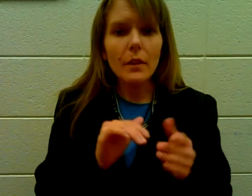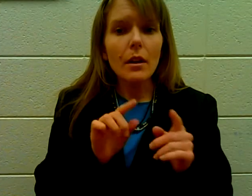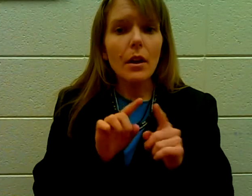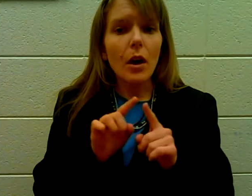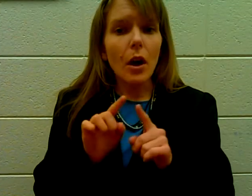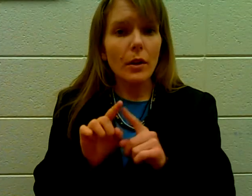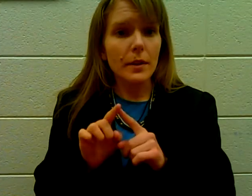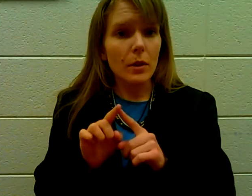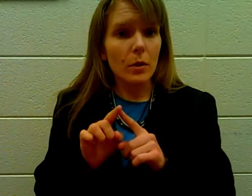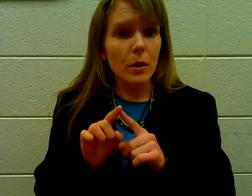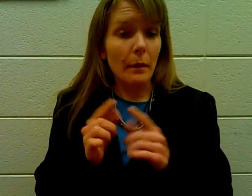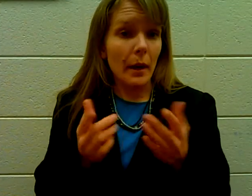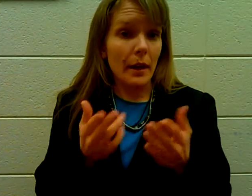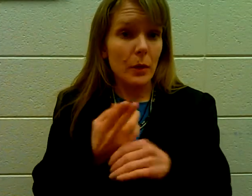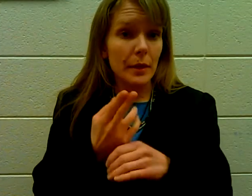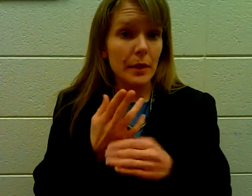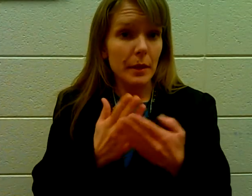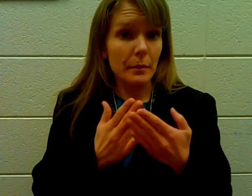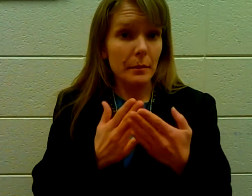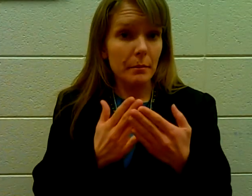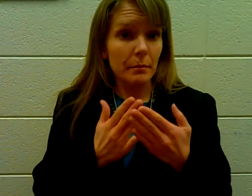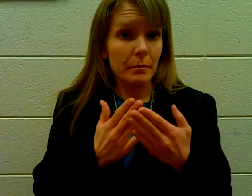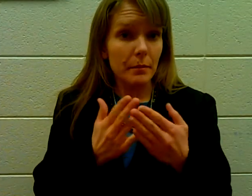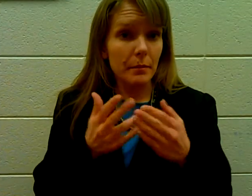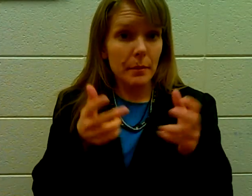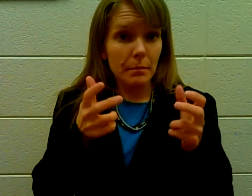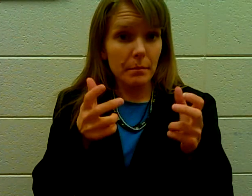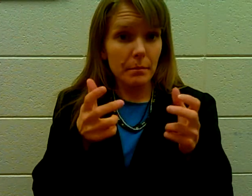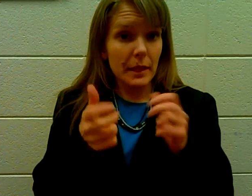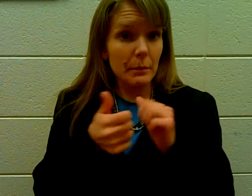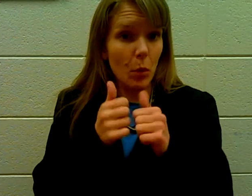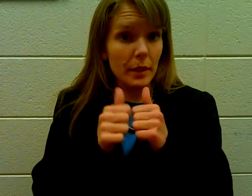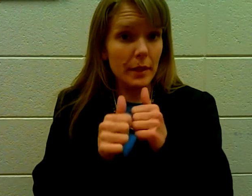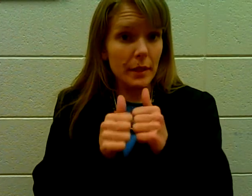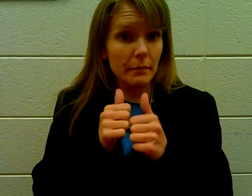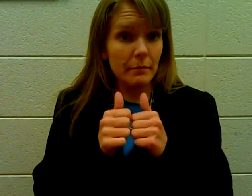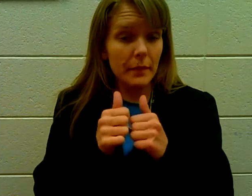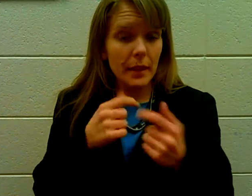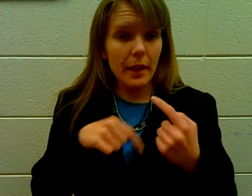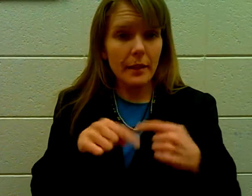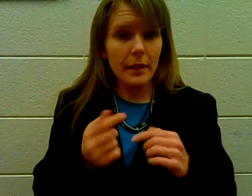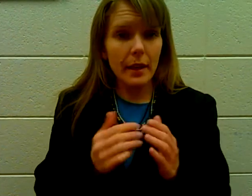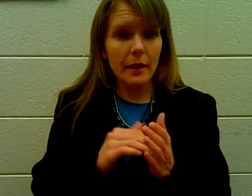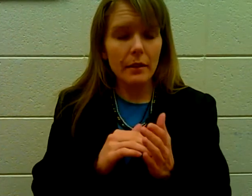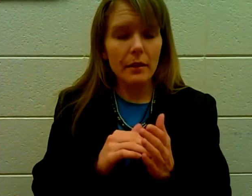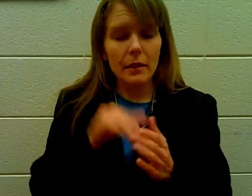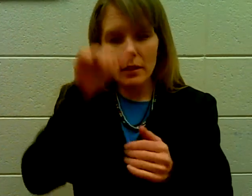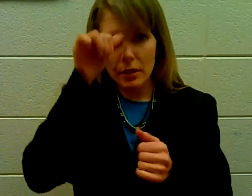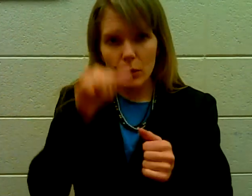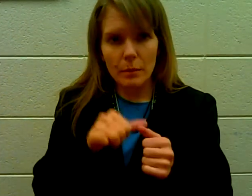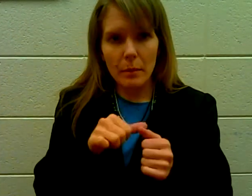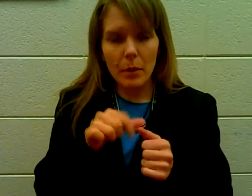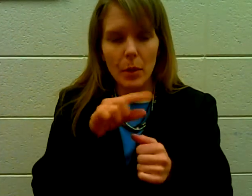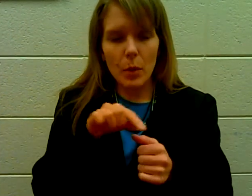Also. might use some. Sports. Signs. Again. So remember those.